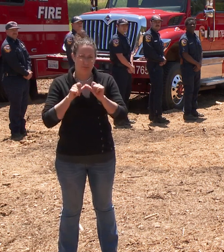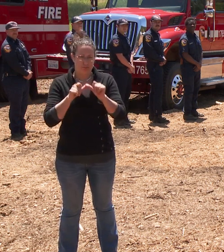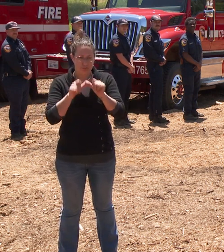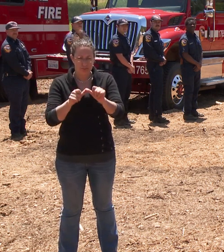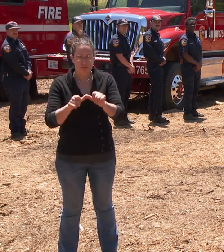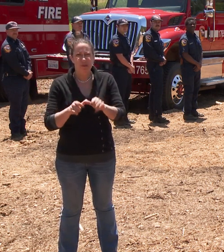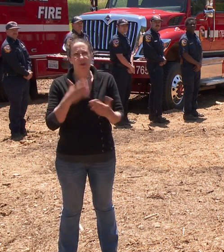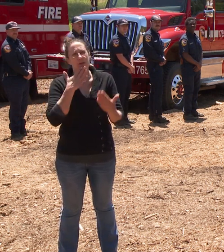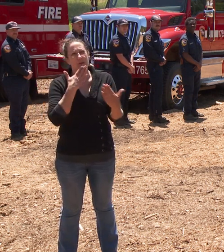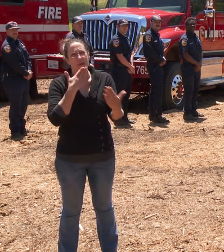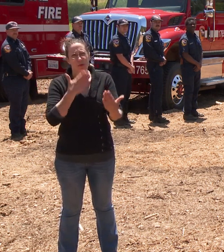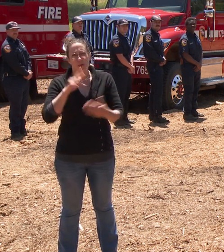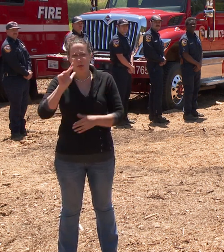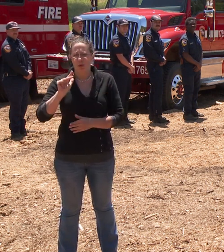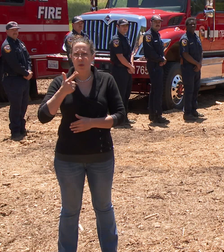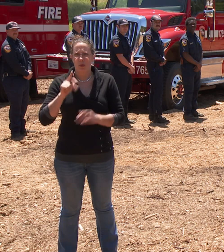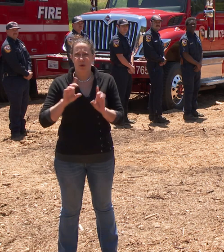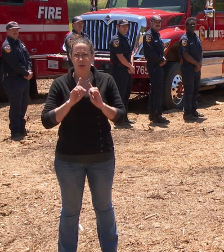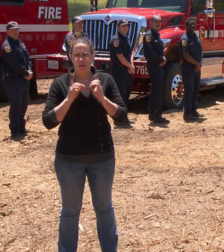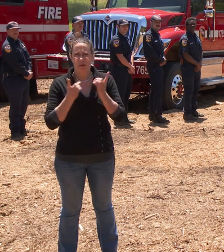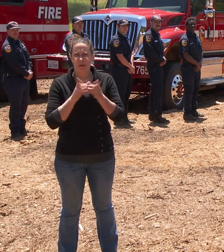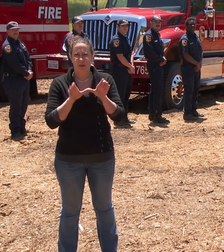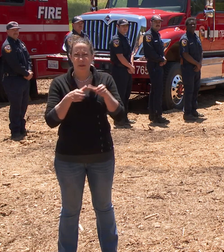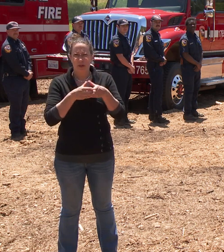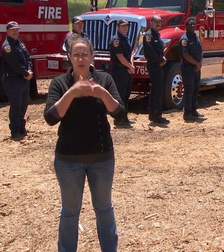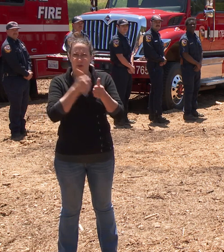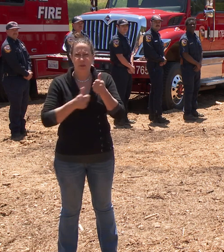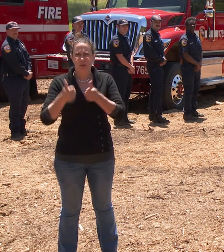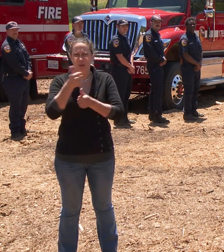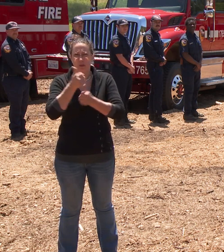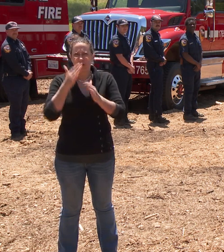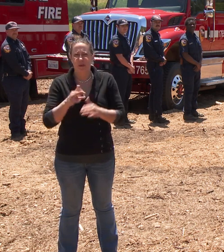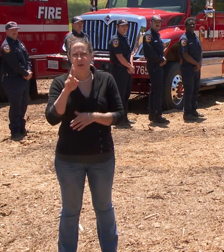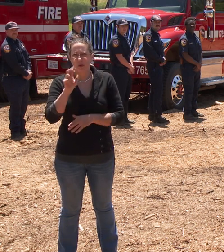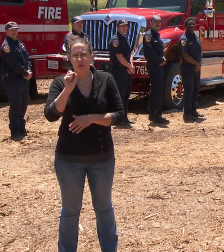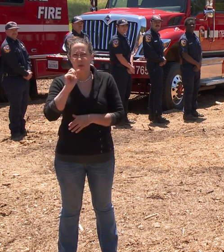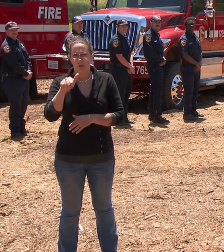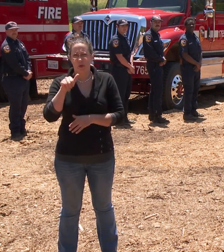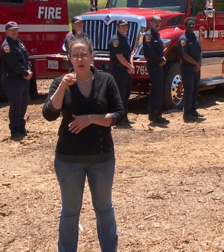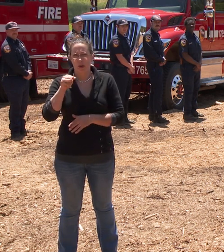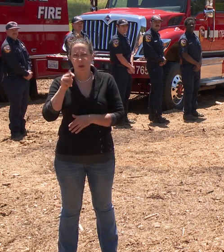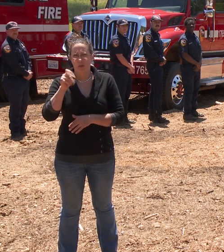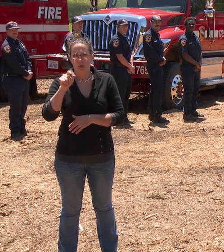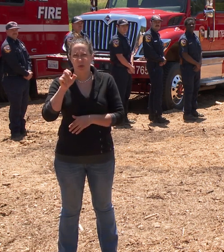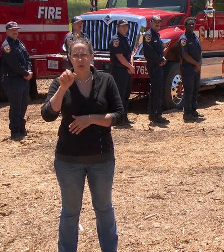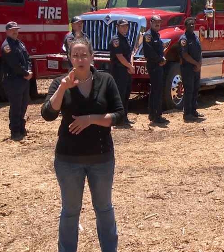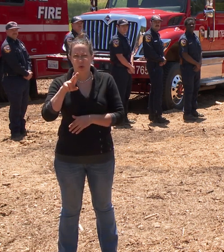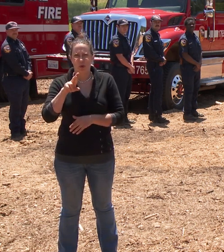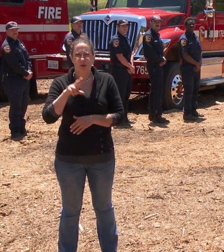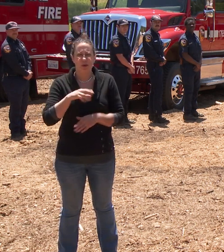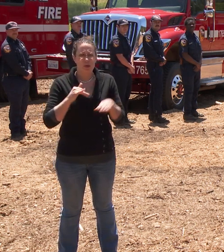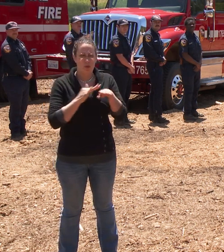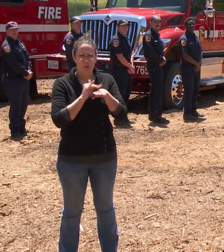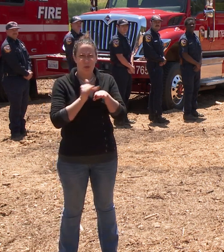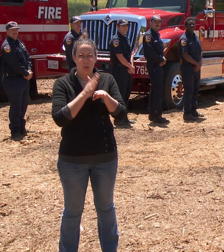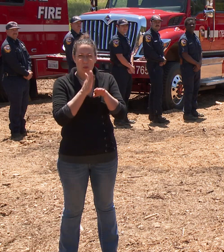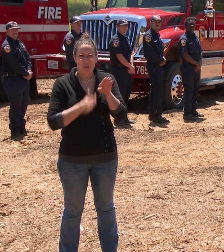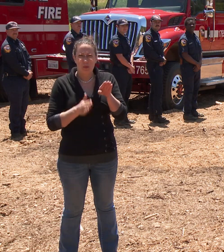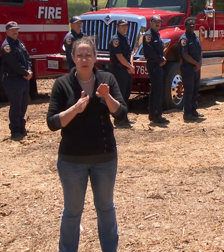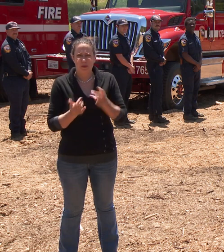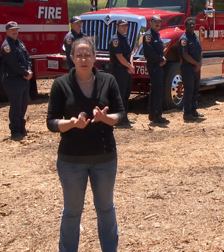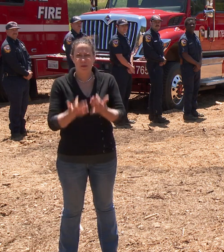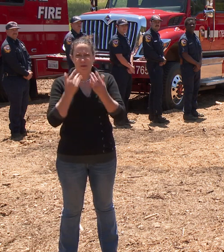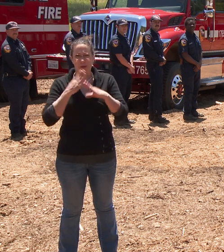extend a thanks to Third District Supervisor Ray Mueller, the Coastside Fire Protection District Board